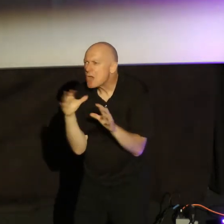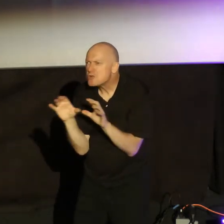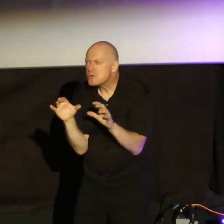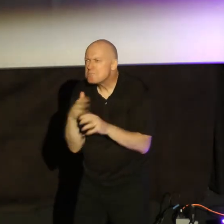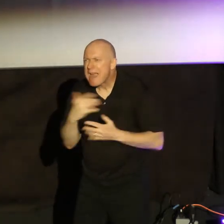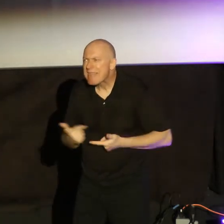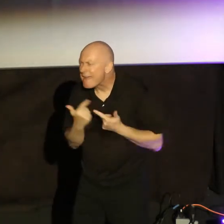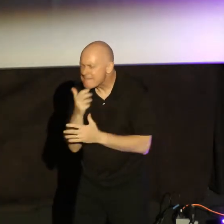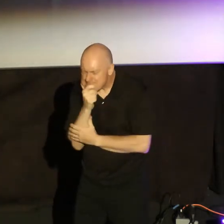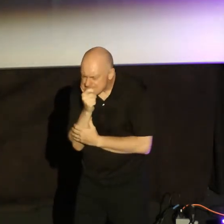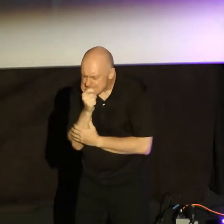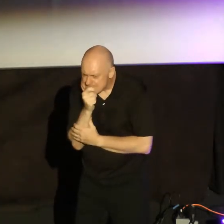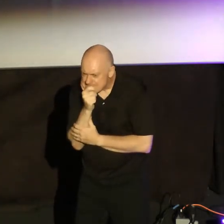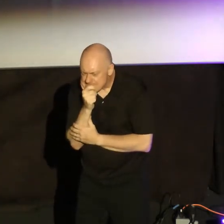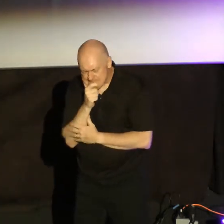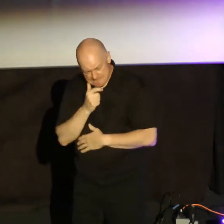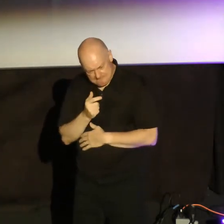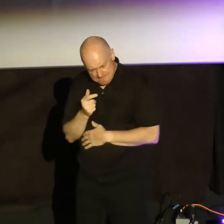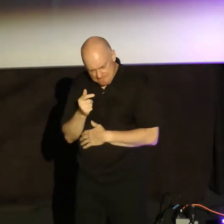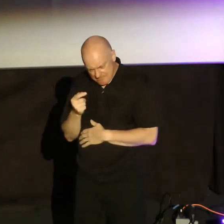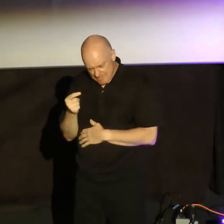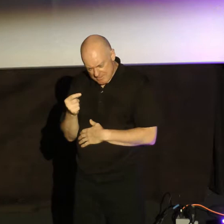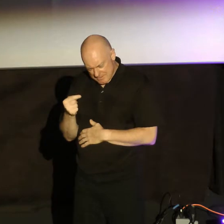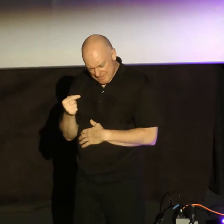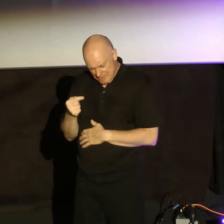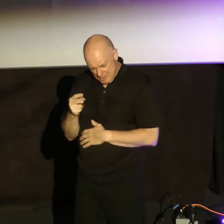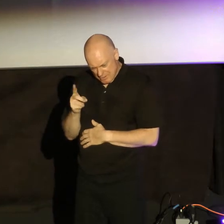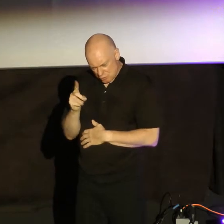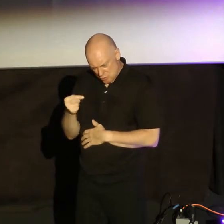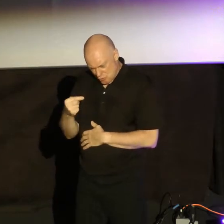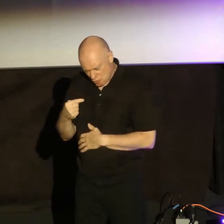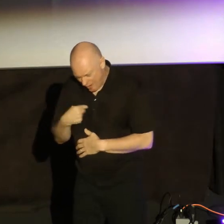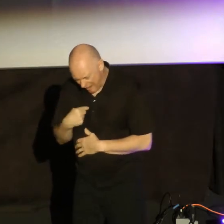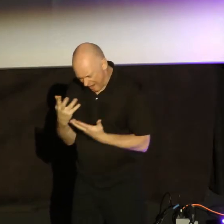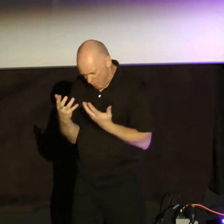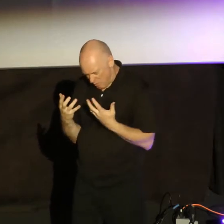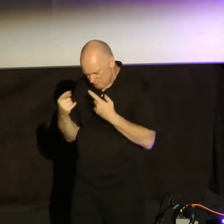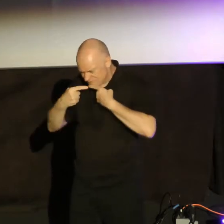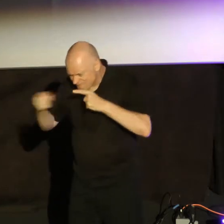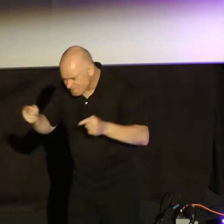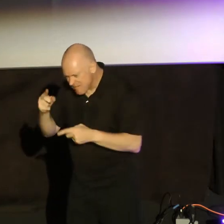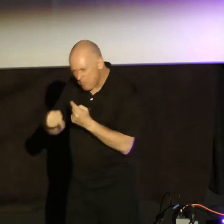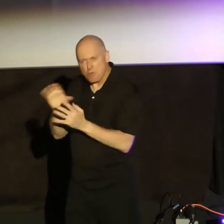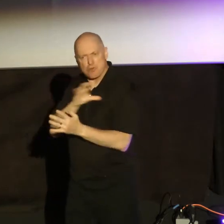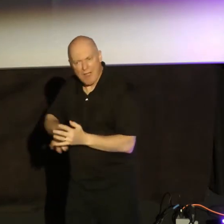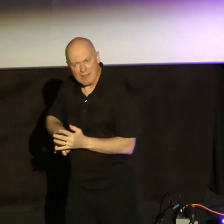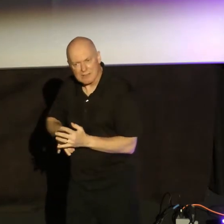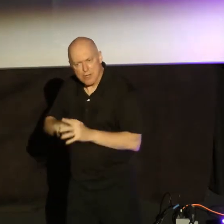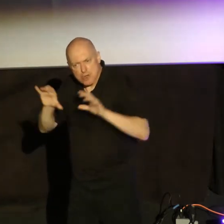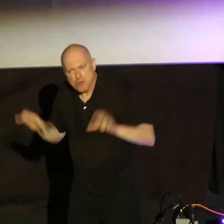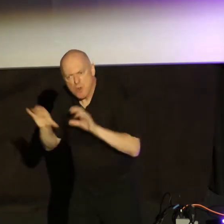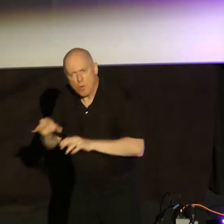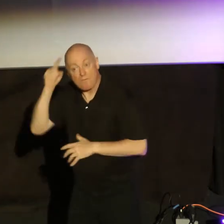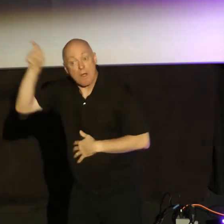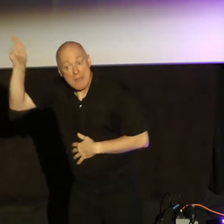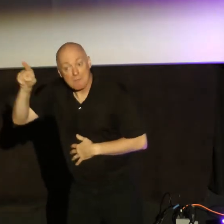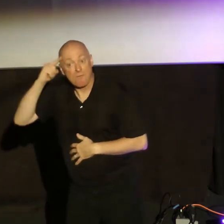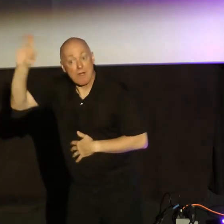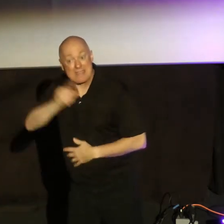say, is the core of who I am, is it about pushing forward the name of Christ? Is it really about doing work for him and for his kingdom and his